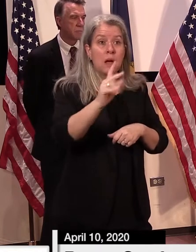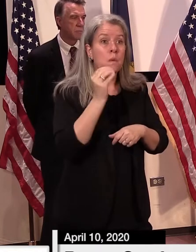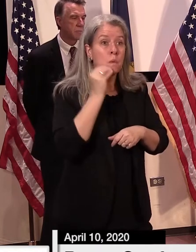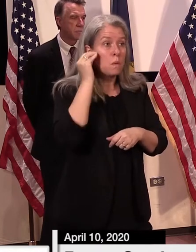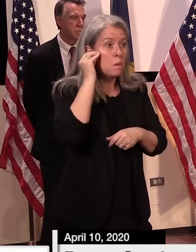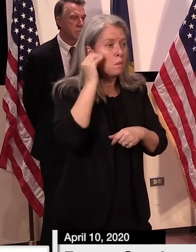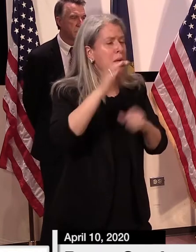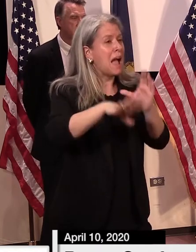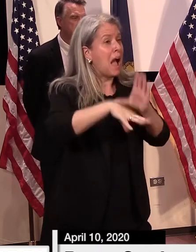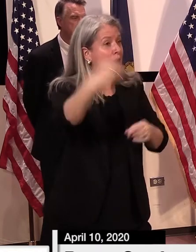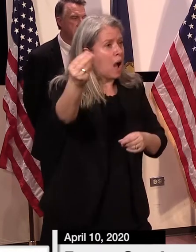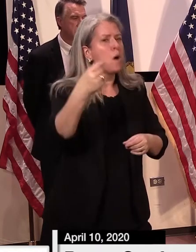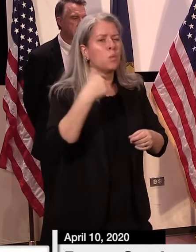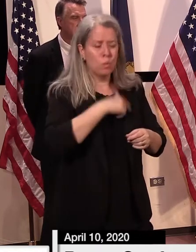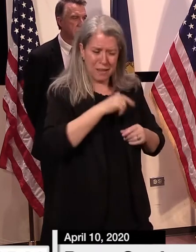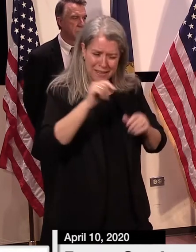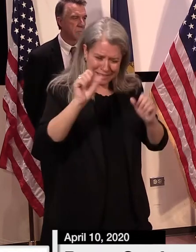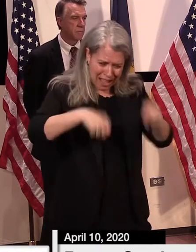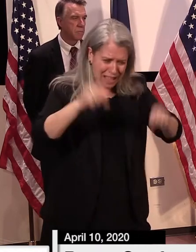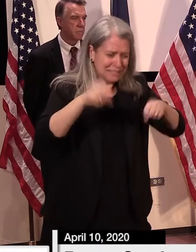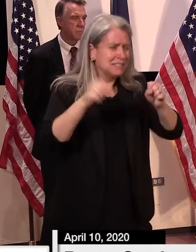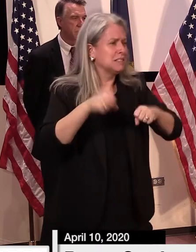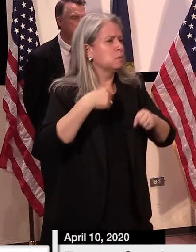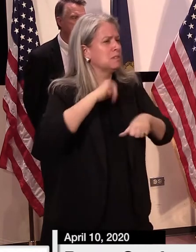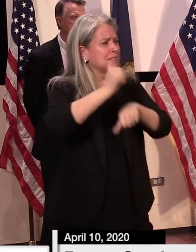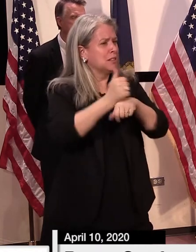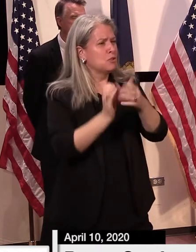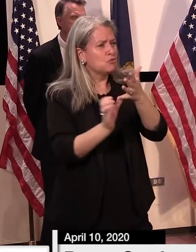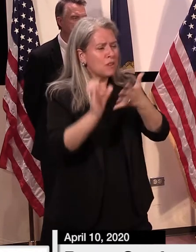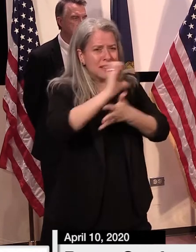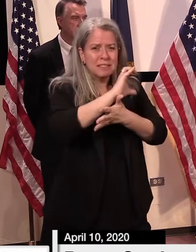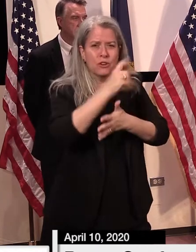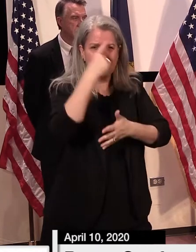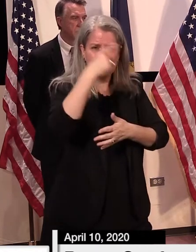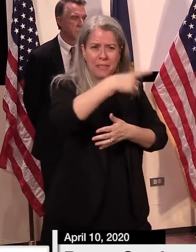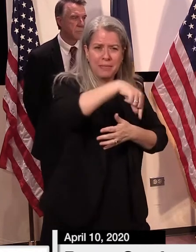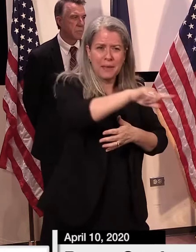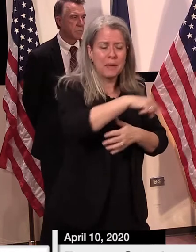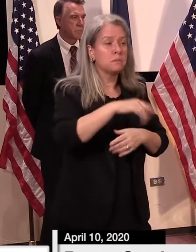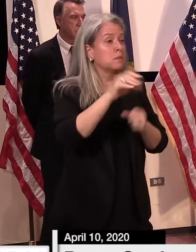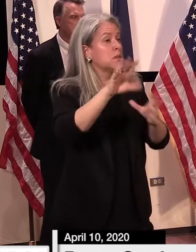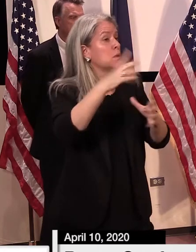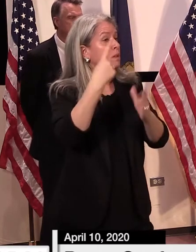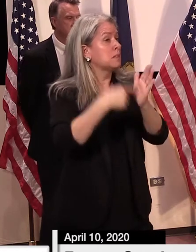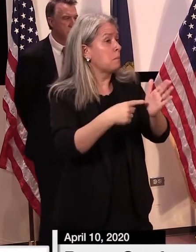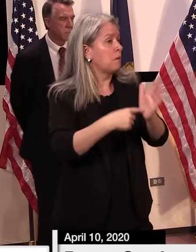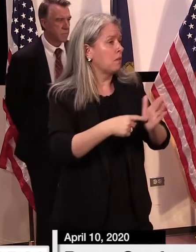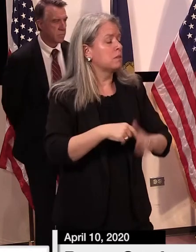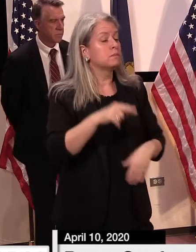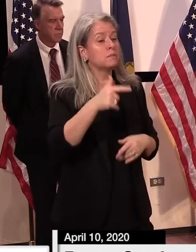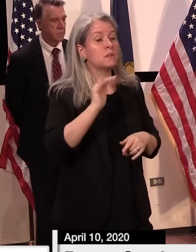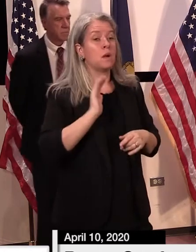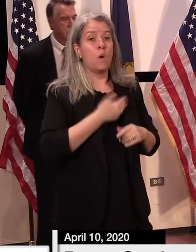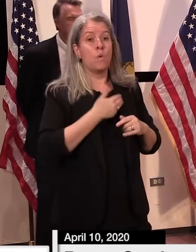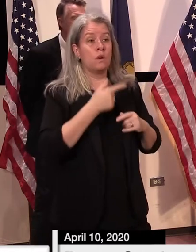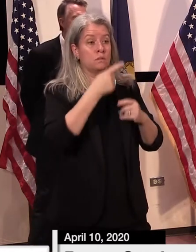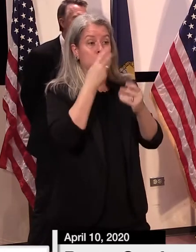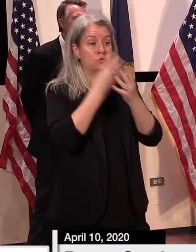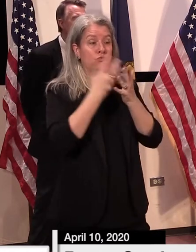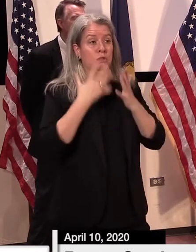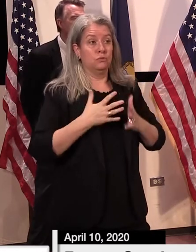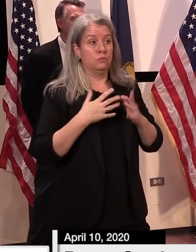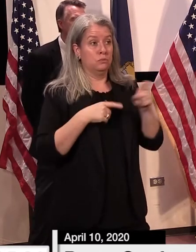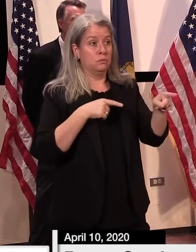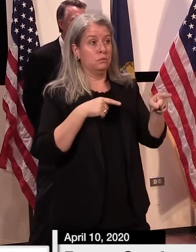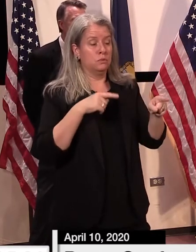community. And we've established criteria along the way. For example, our population in Corrections